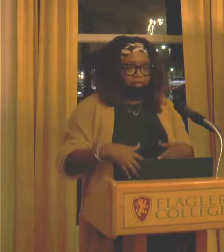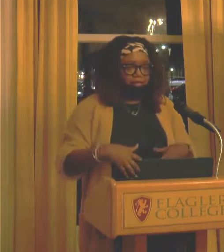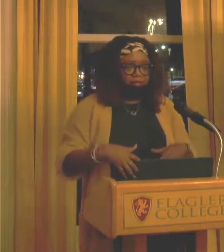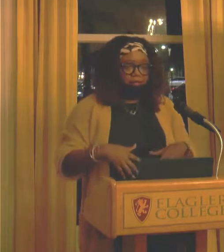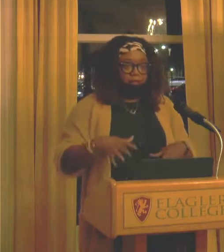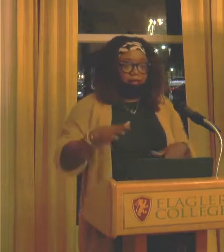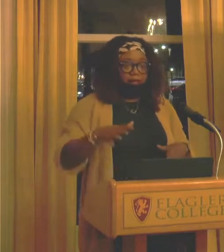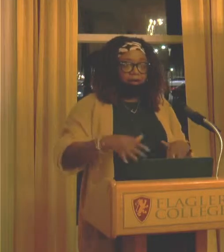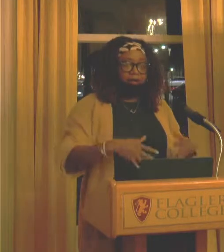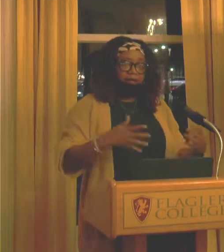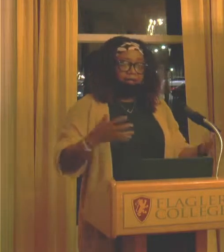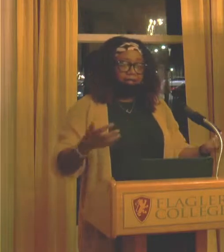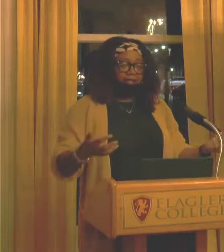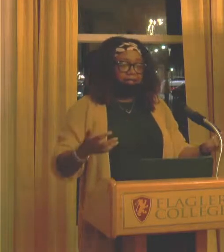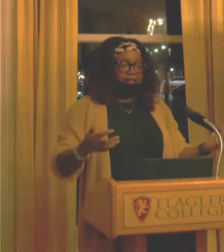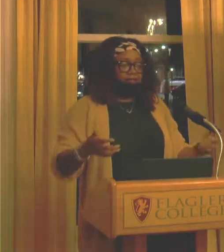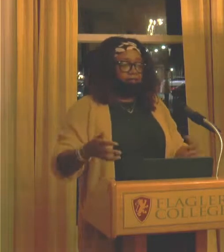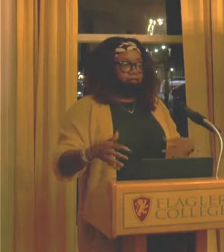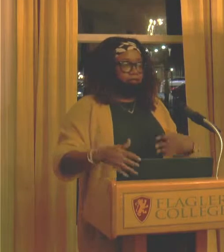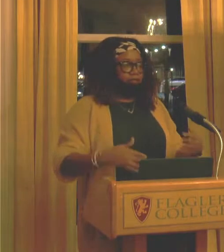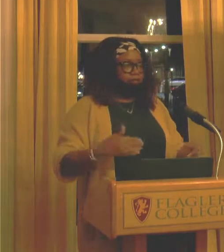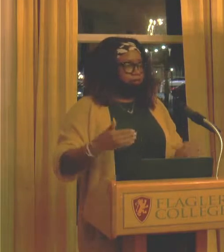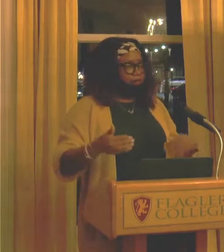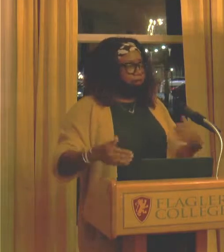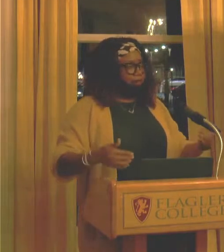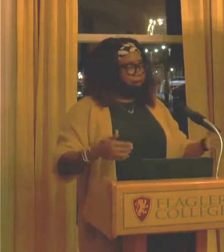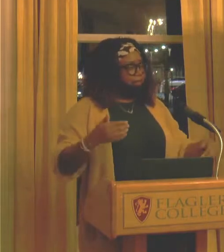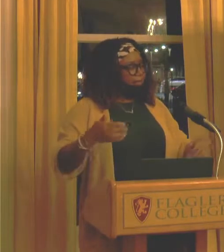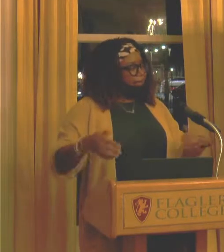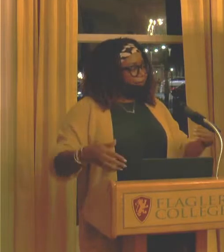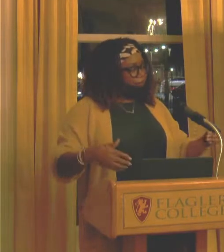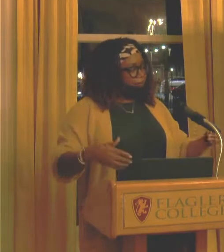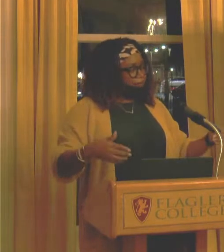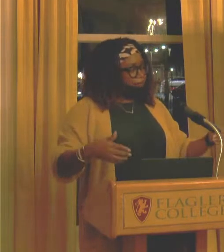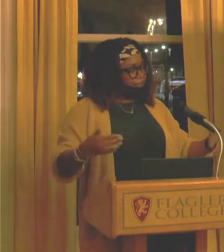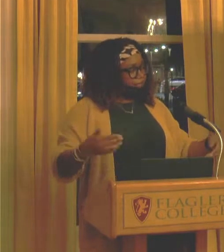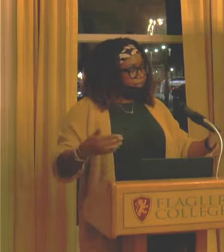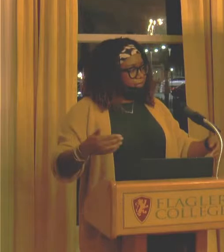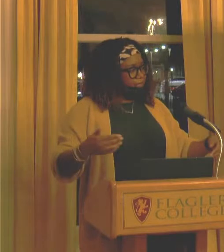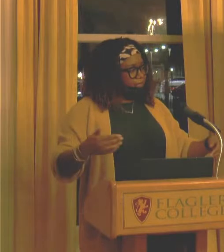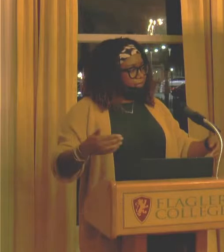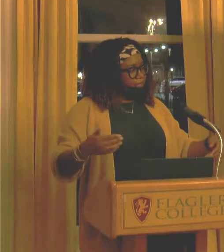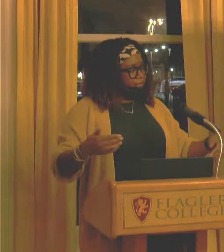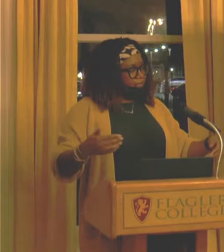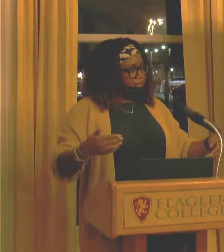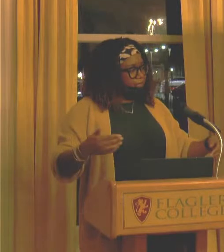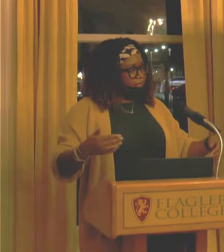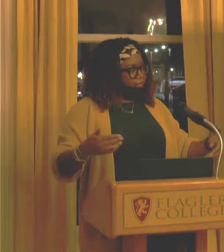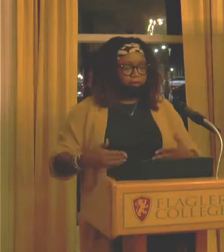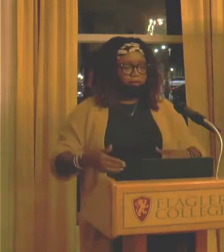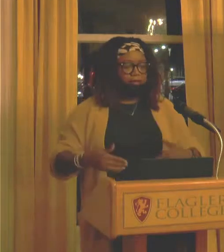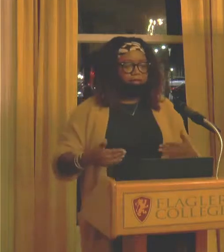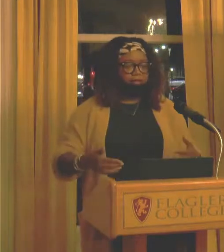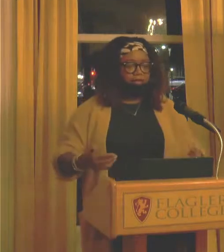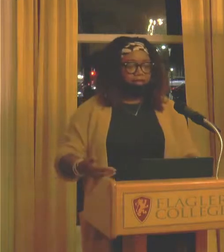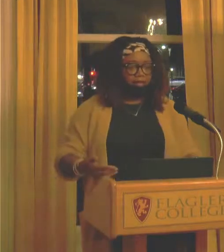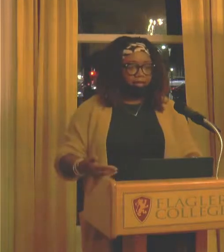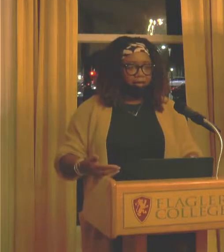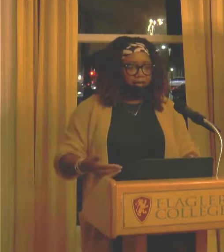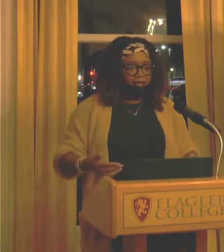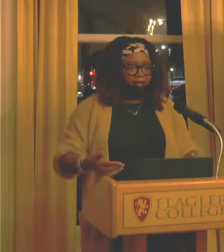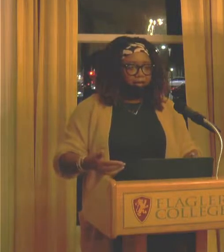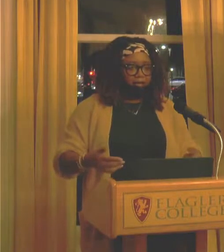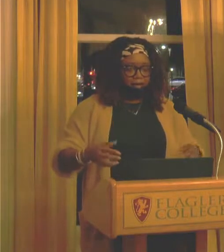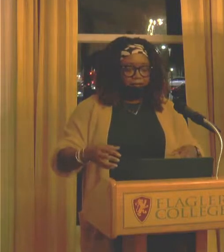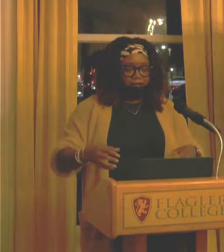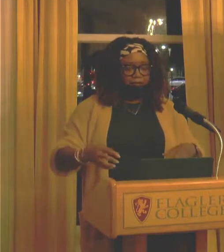renaissance. Where over the last, like, ten years, we've been sort of, like, redefining that for ourselves. And I think that's the essence of what Bell Hooks is saying.